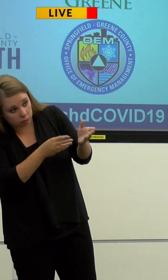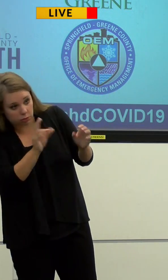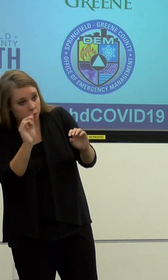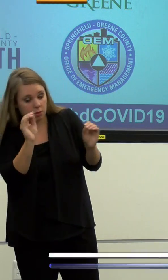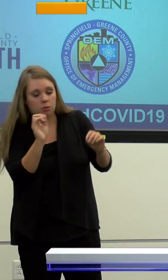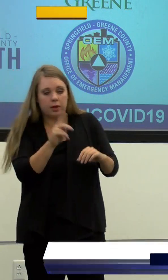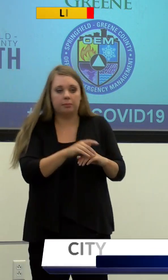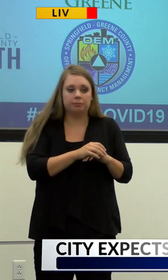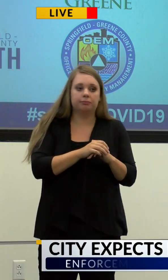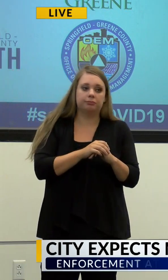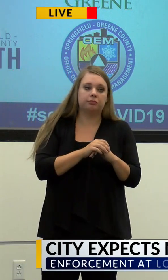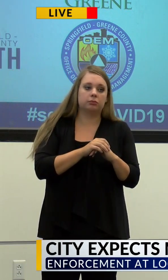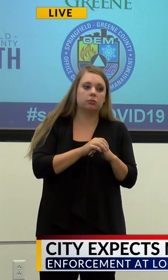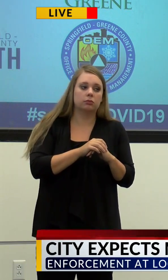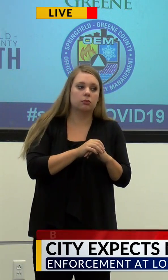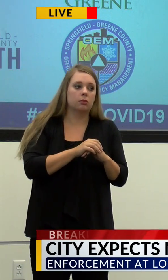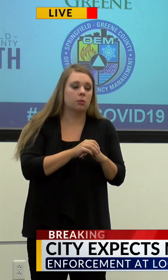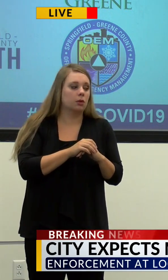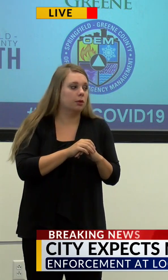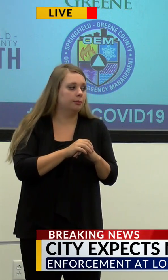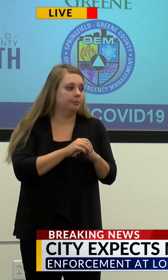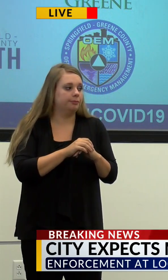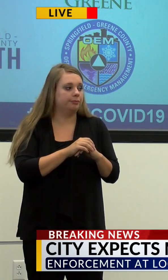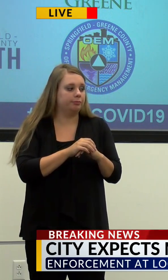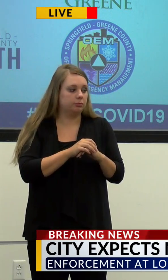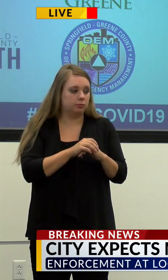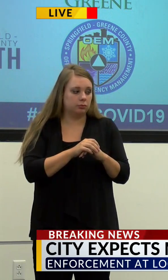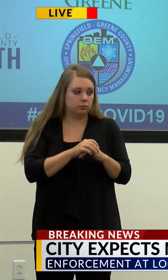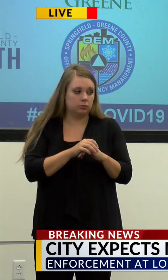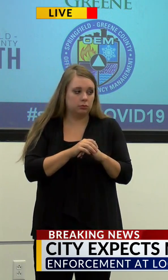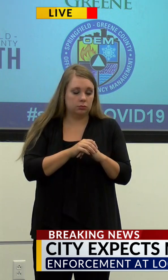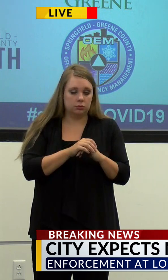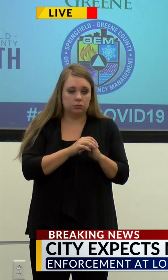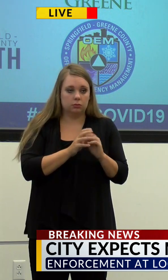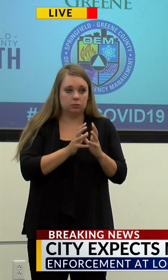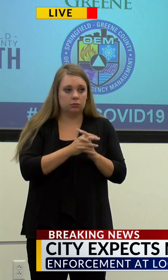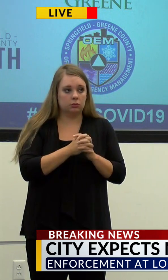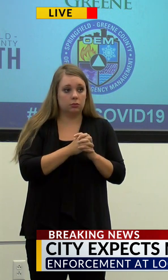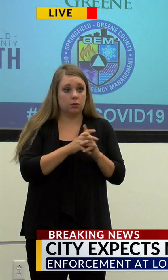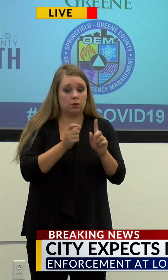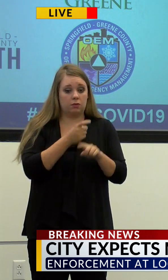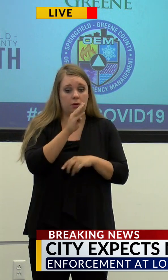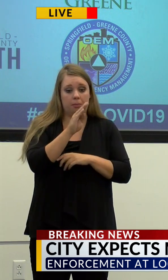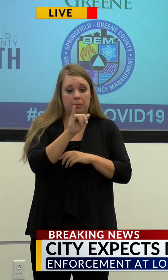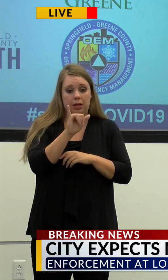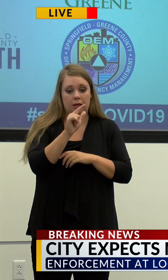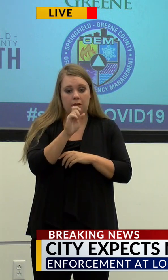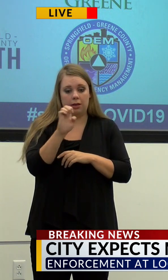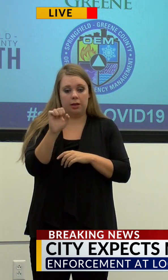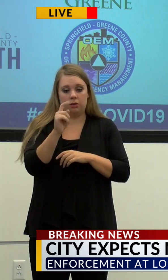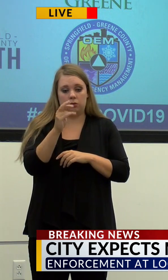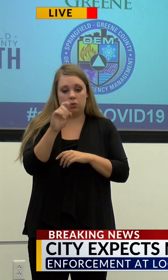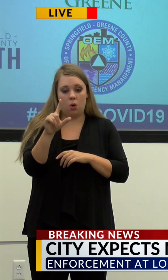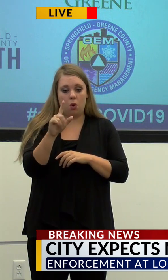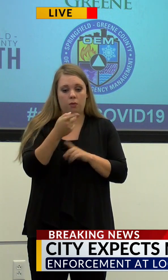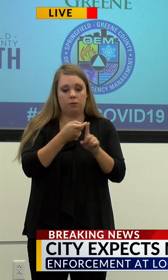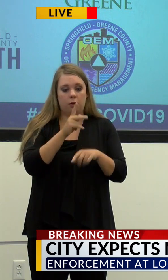from Bailey stroll at color 10,